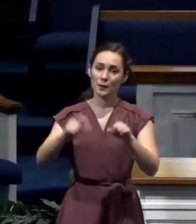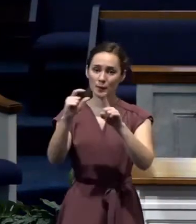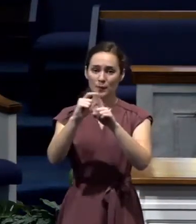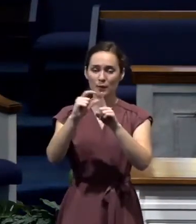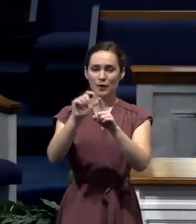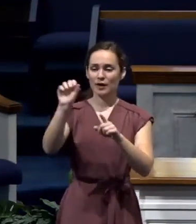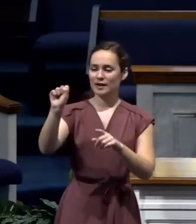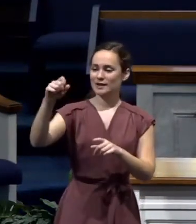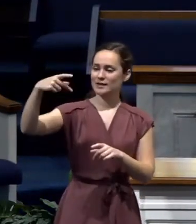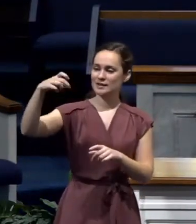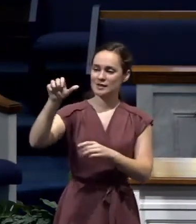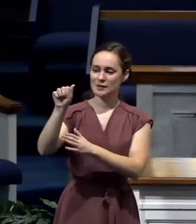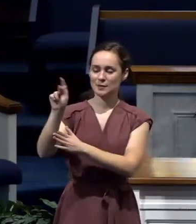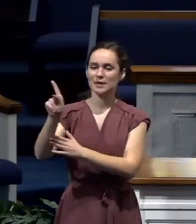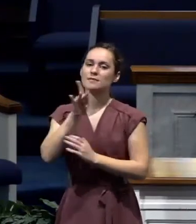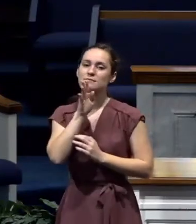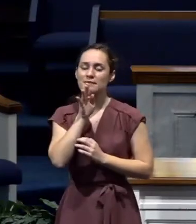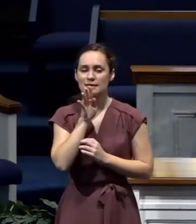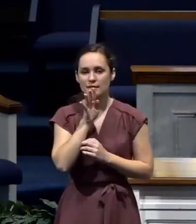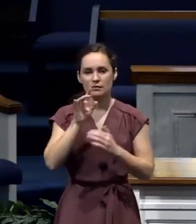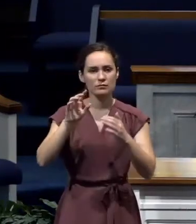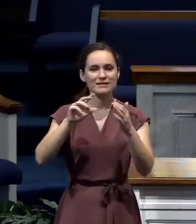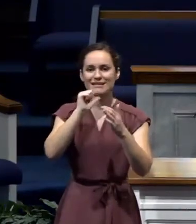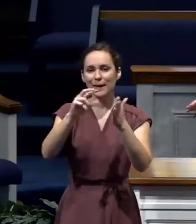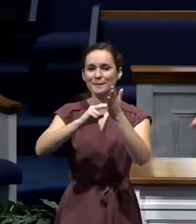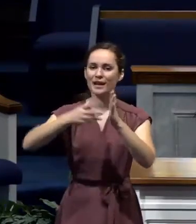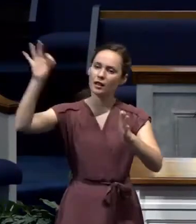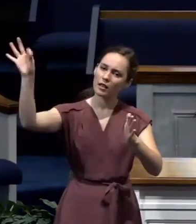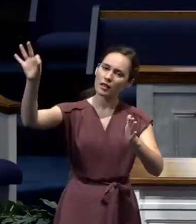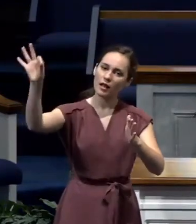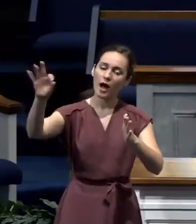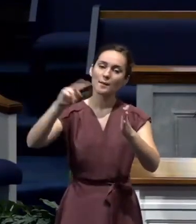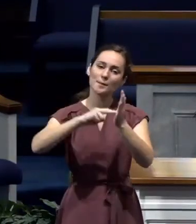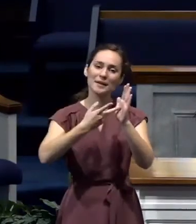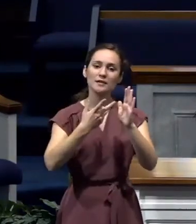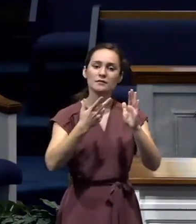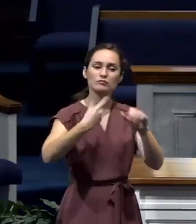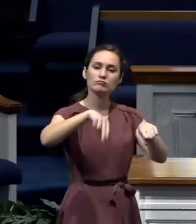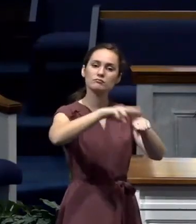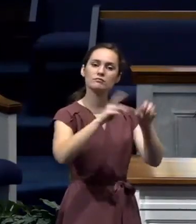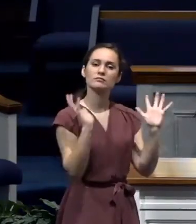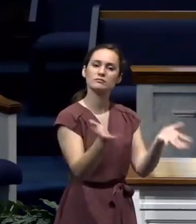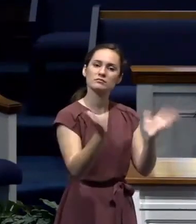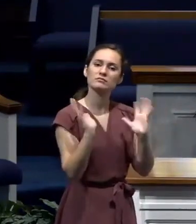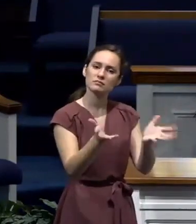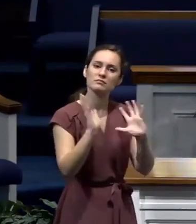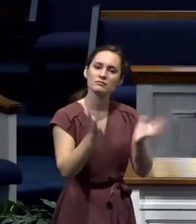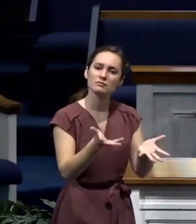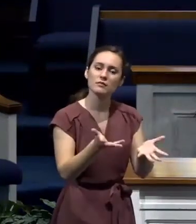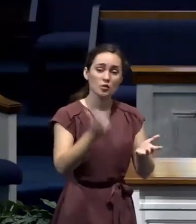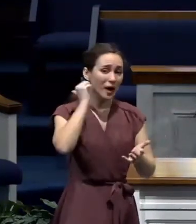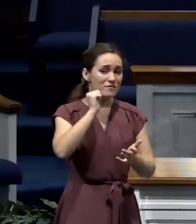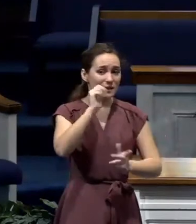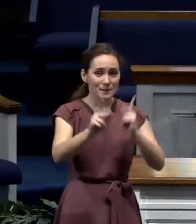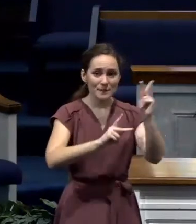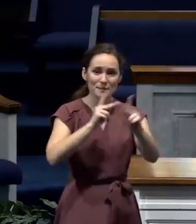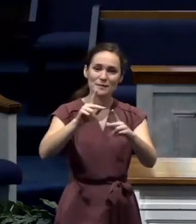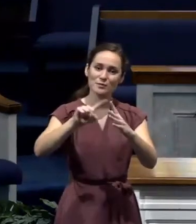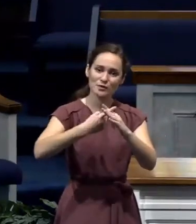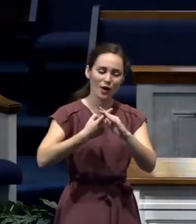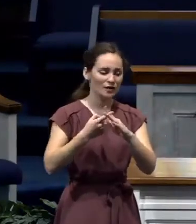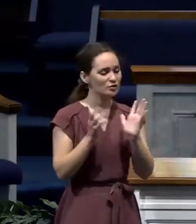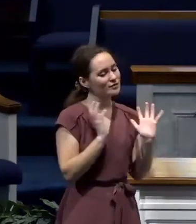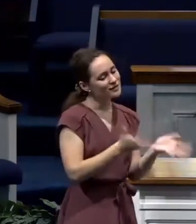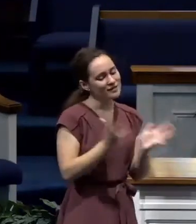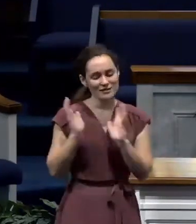laleo. It's just everyday conversation. Everyday conversation, people were beginning to speak about Jesus. They were beginning to speak